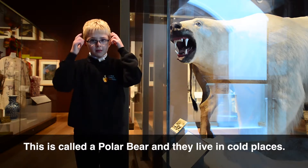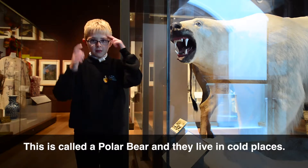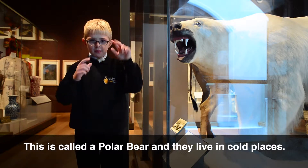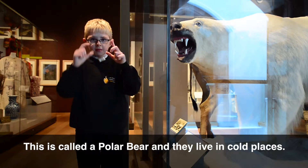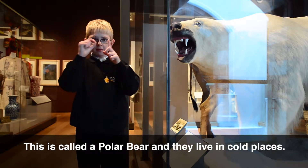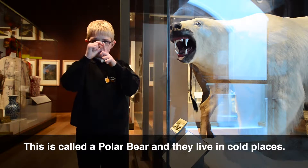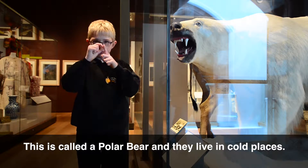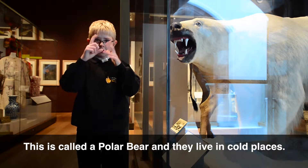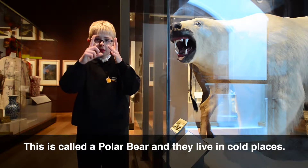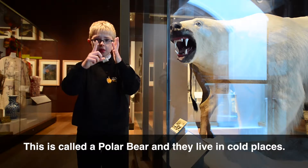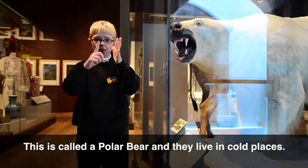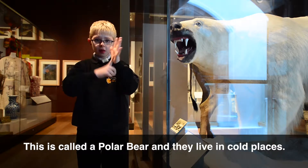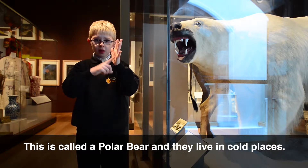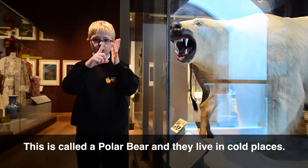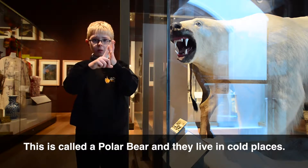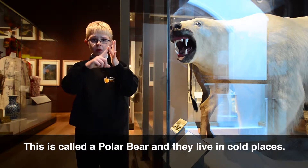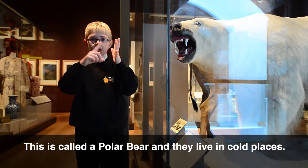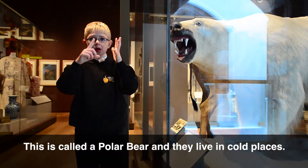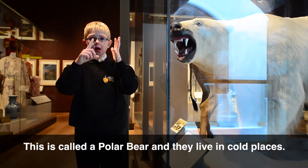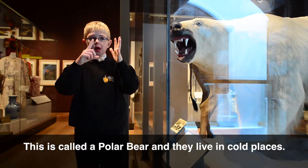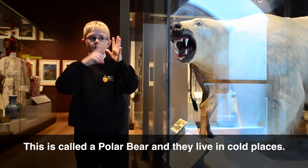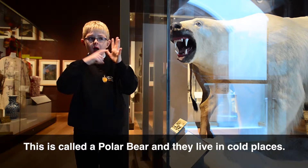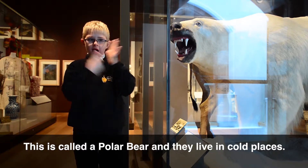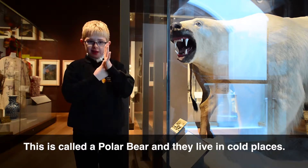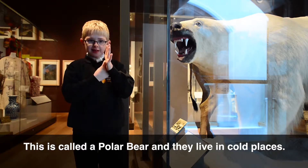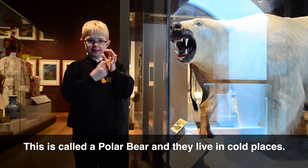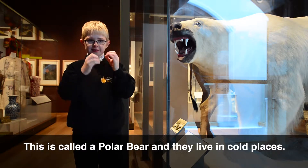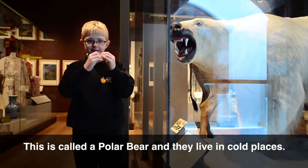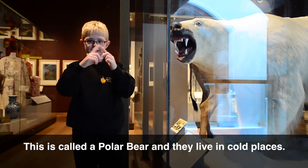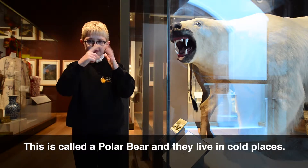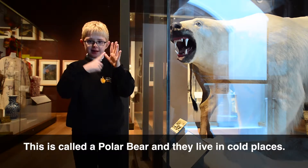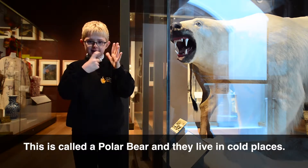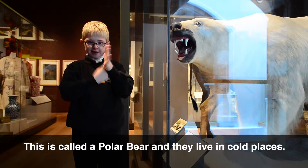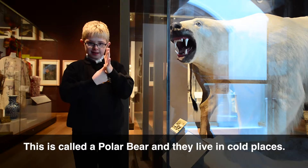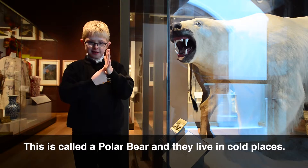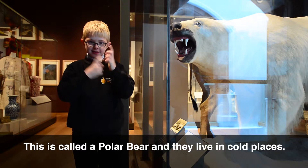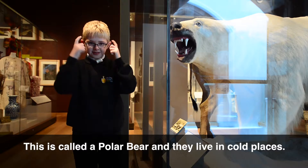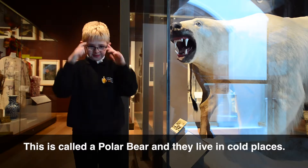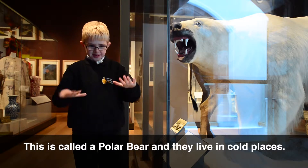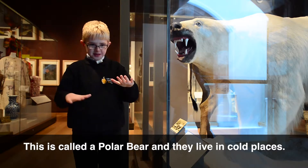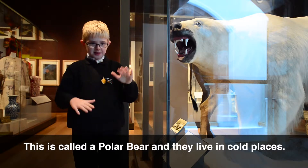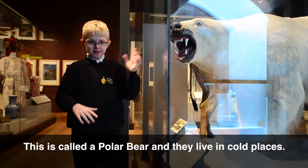This is called a polar bear. And they live in cold places.